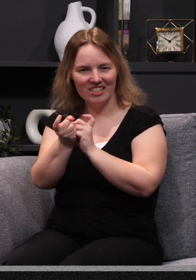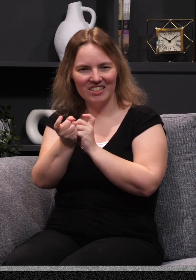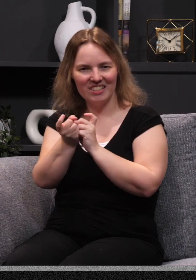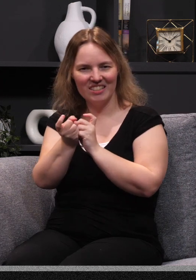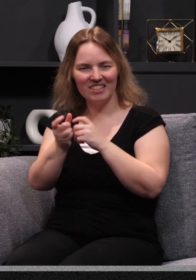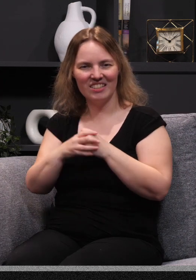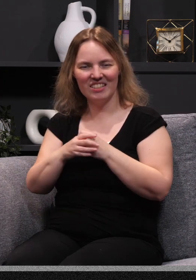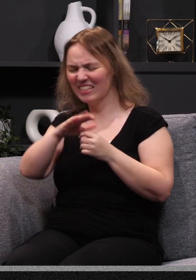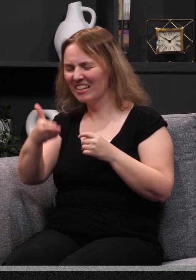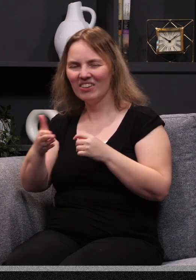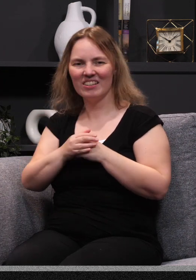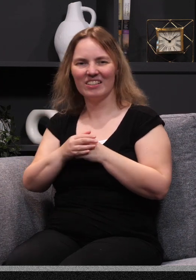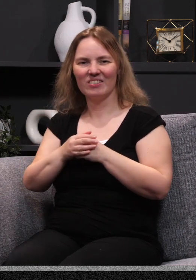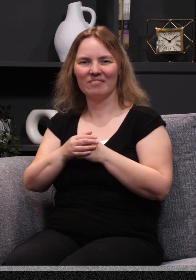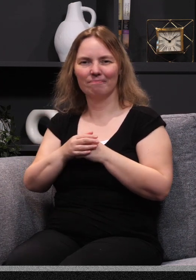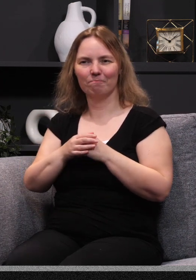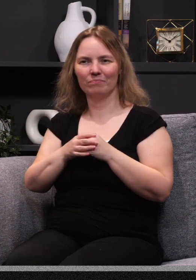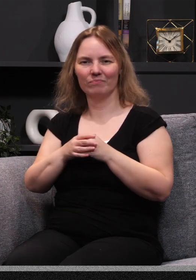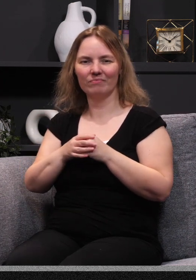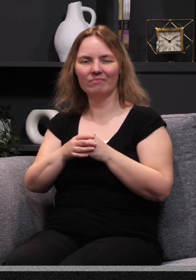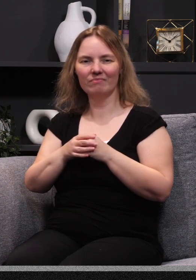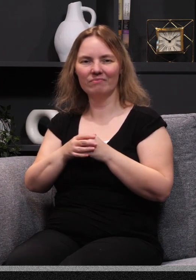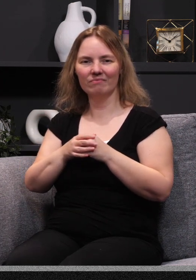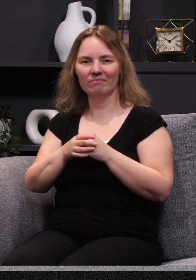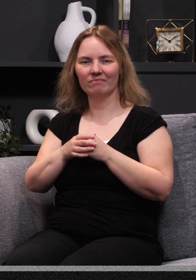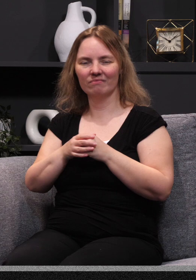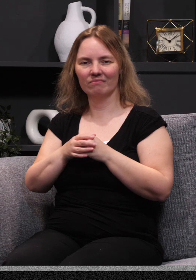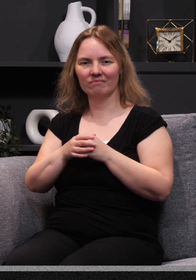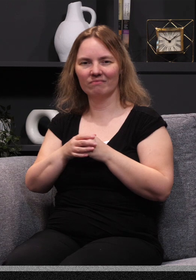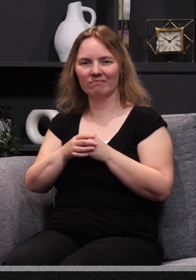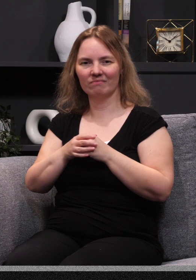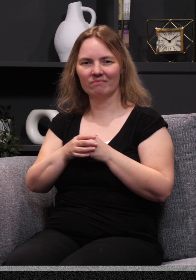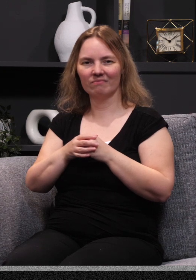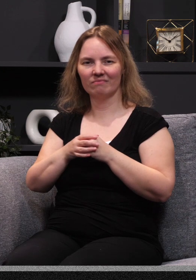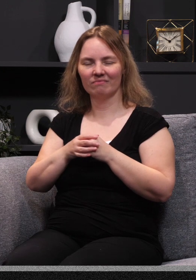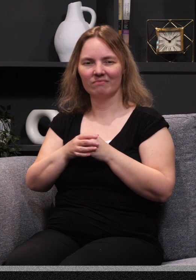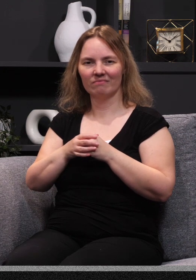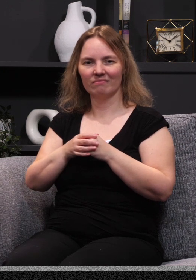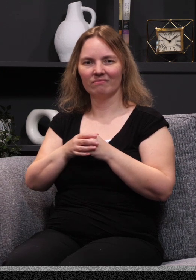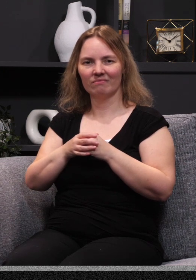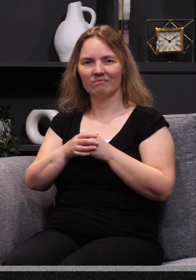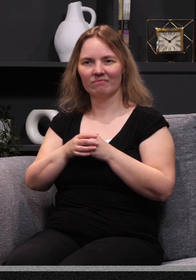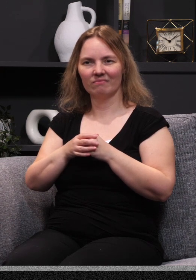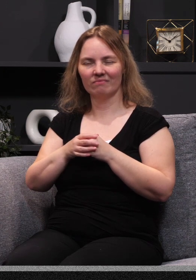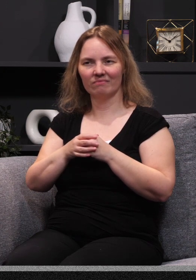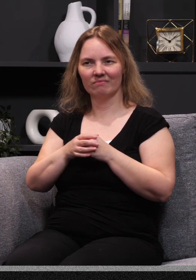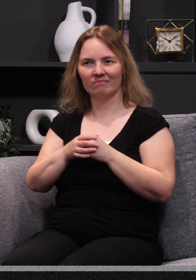increases. It never wavers. It never changes. With unfailing love, I have drawn you to myself. What's he saying?